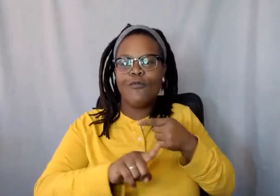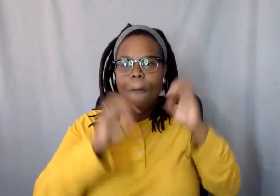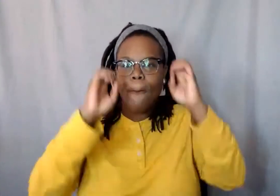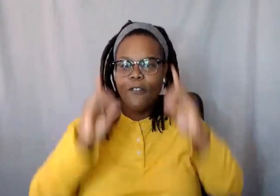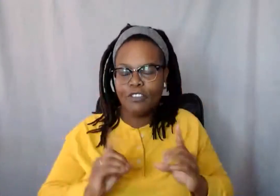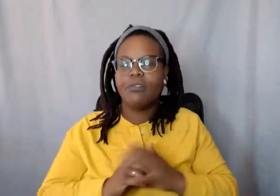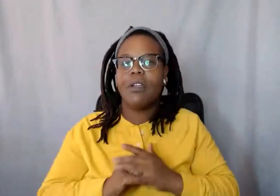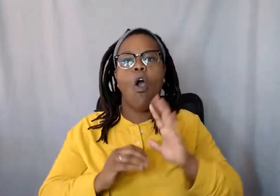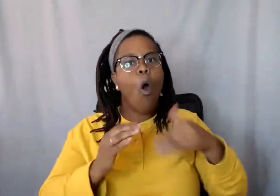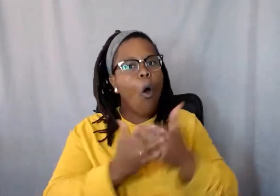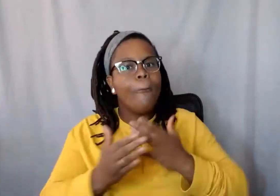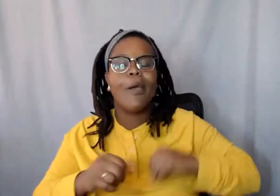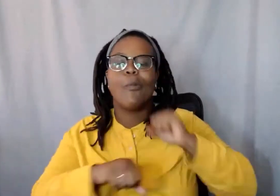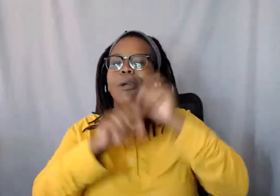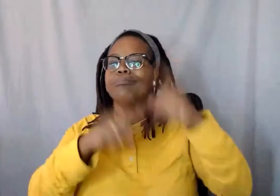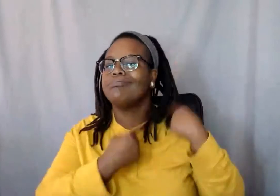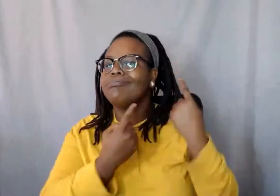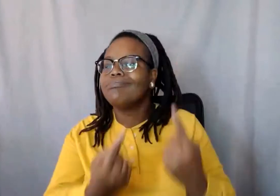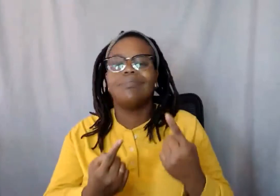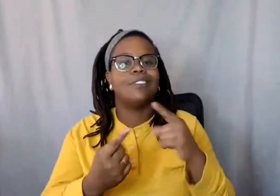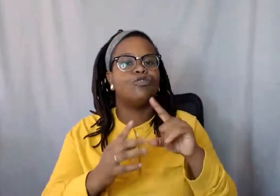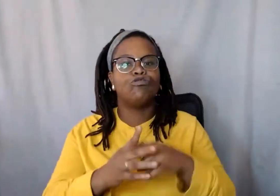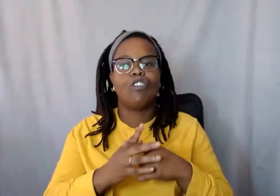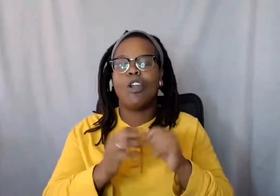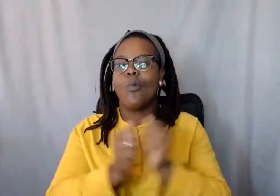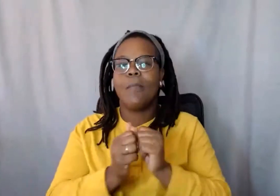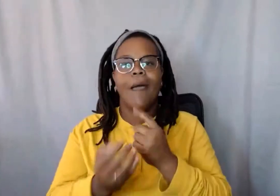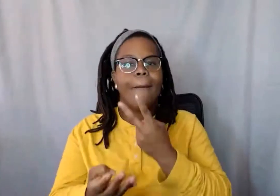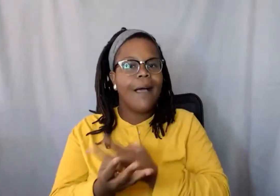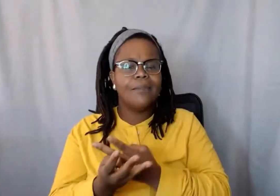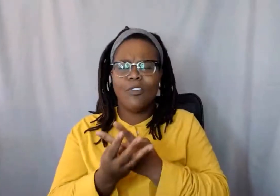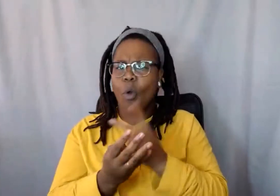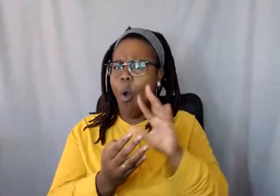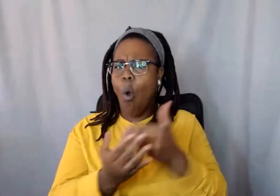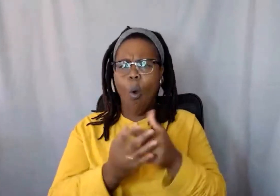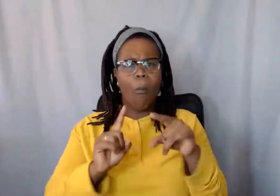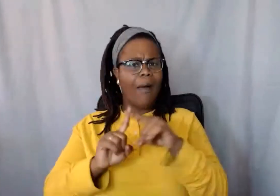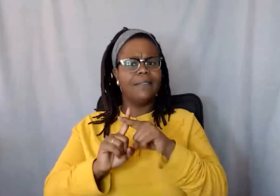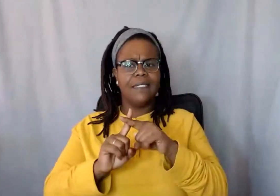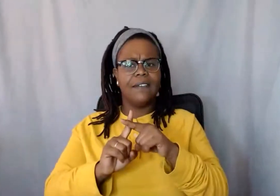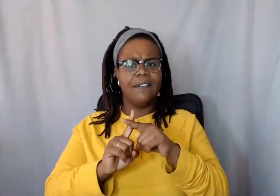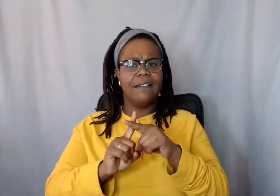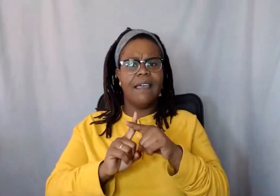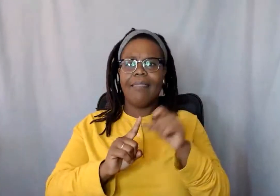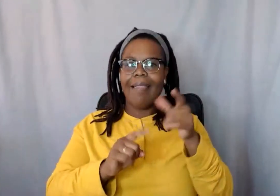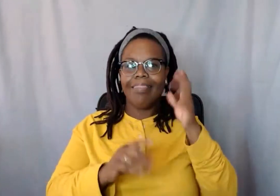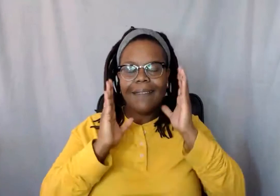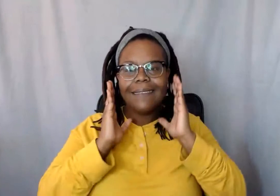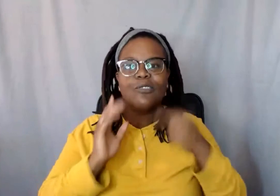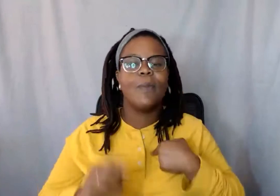done since I started my master's program, I've all been positive where my professors aren't going to listen to me. need to actually take, when that, when I was going